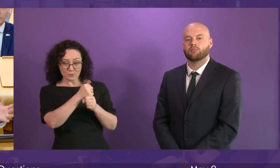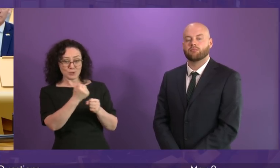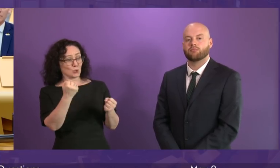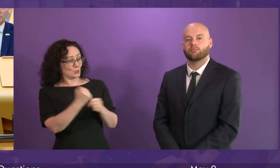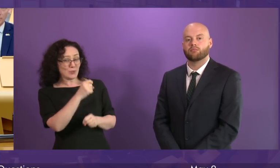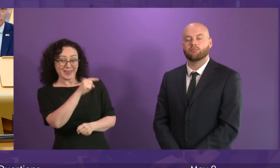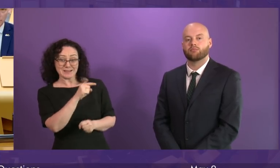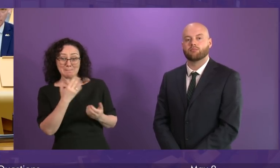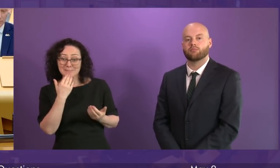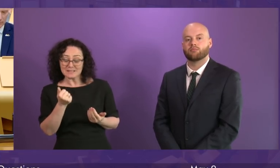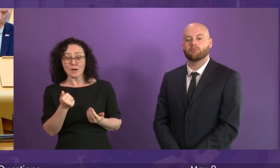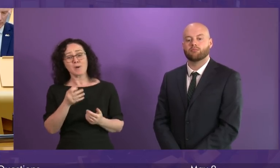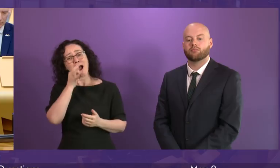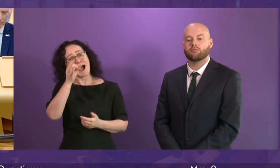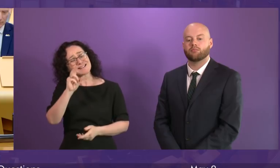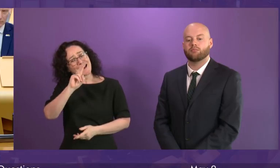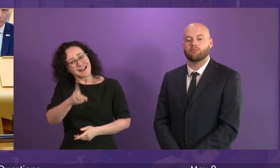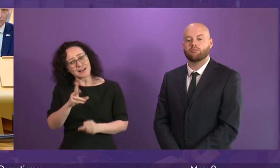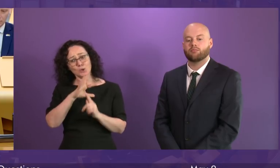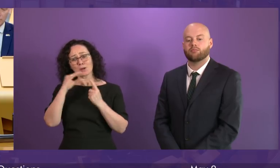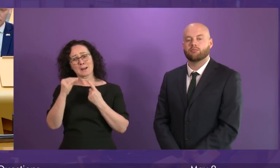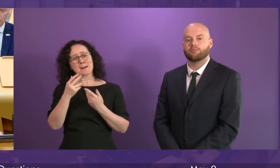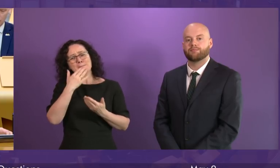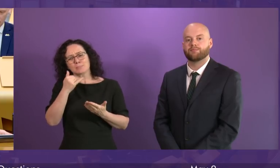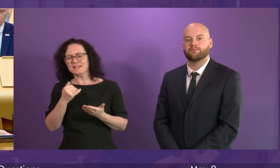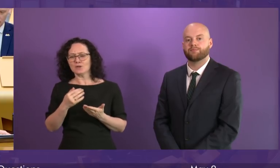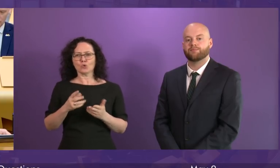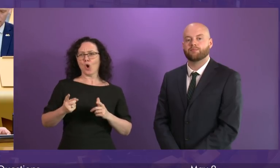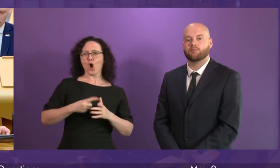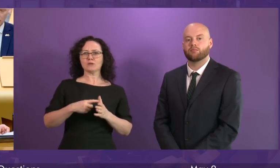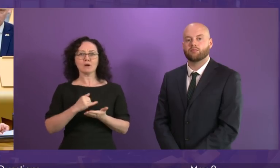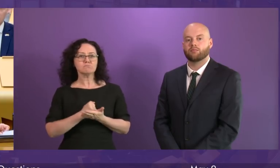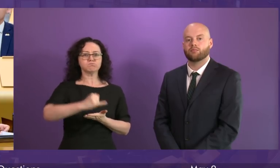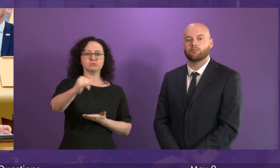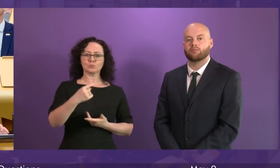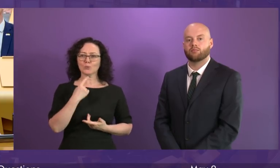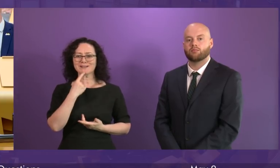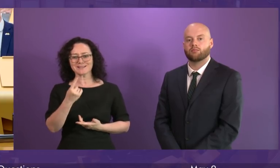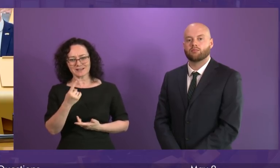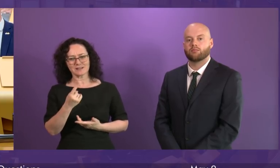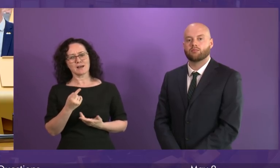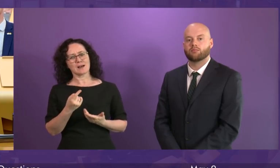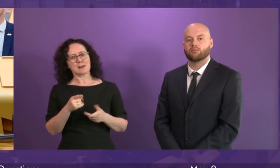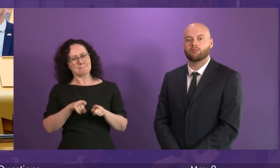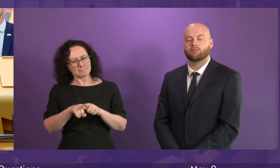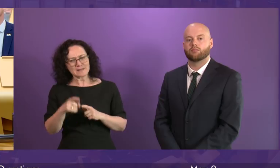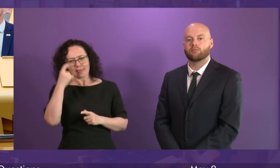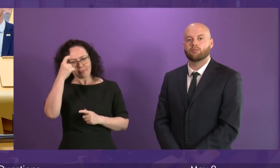would today again call on the Tories to drop the knee-jerk opposition to safe consumption facilities.